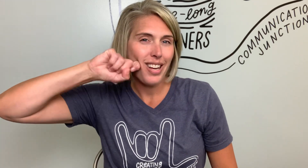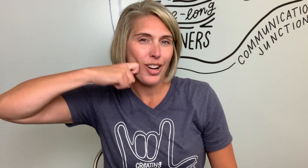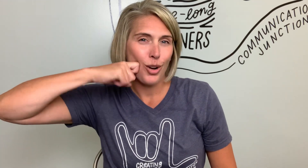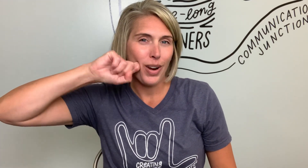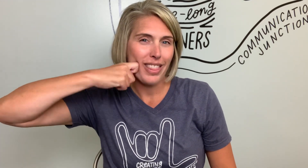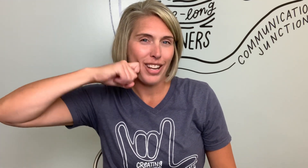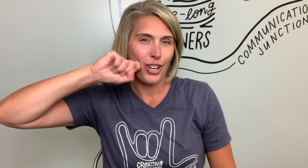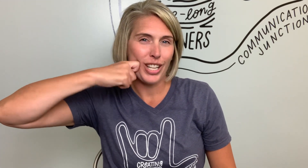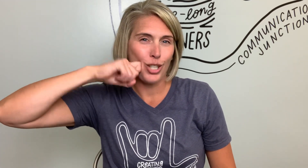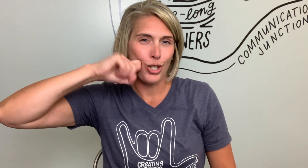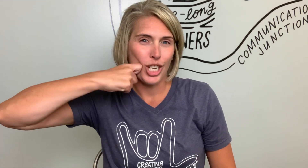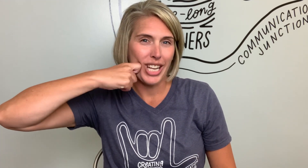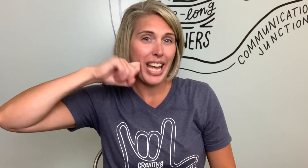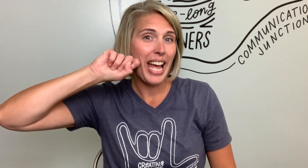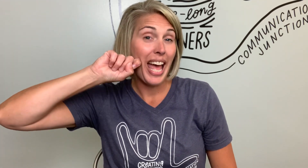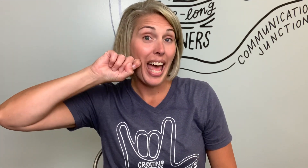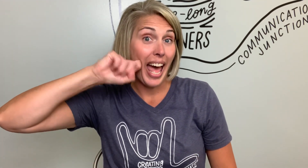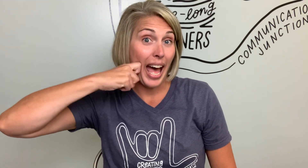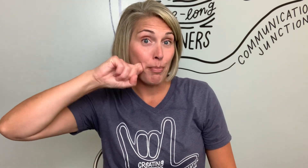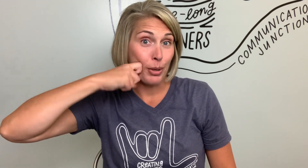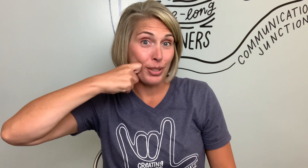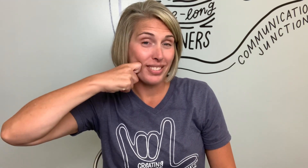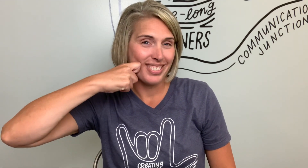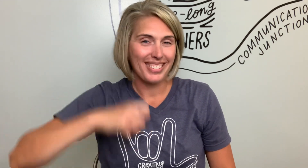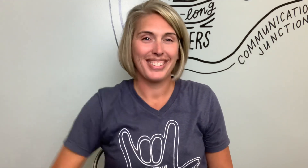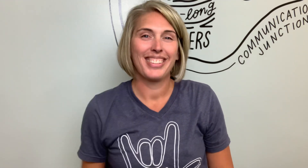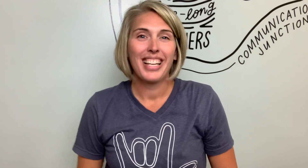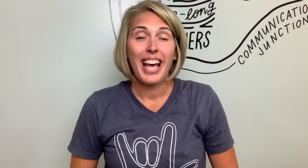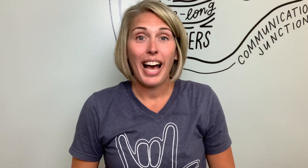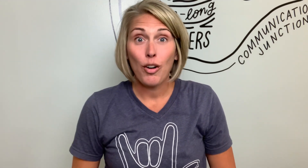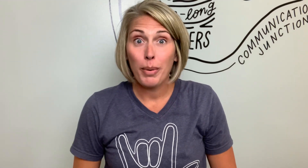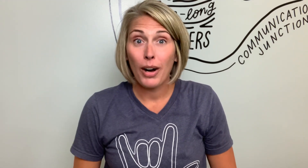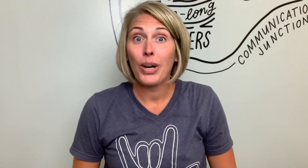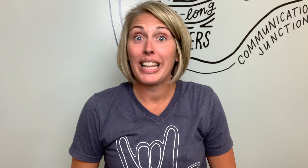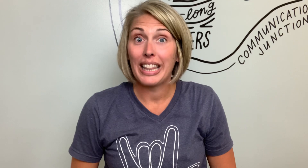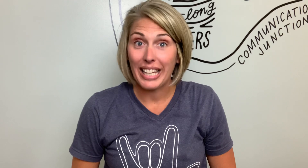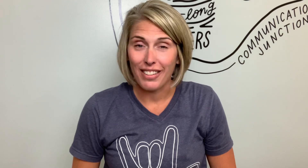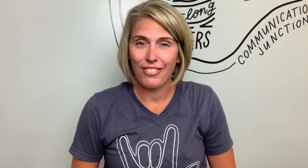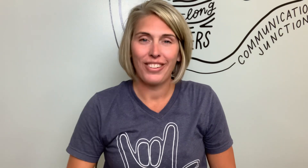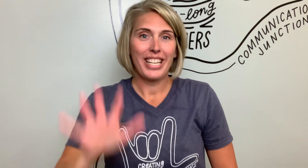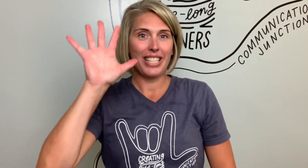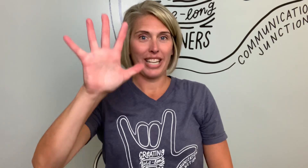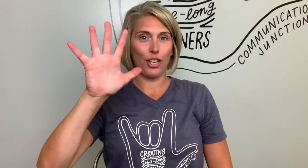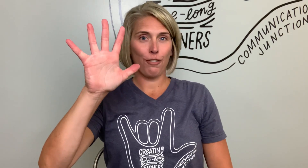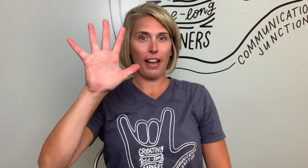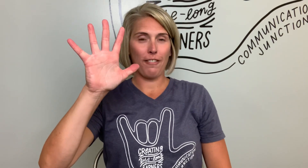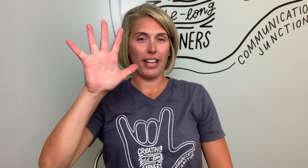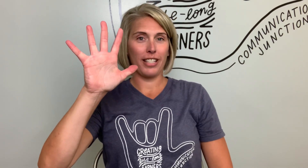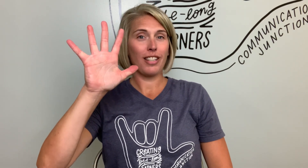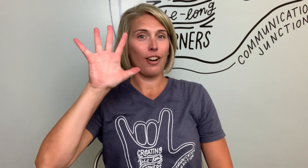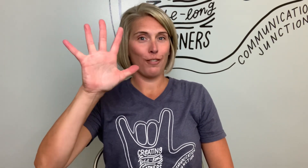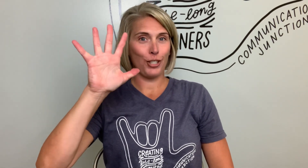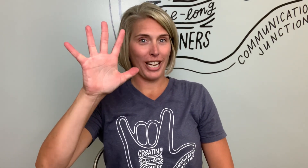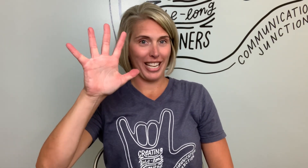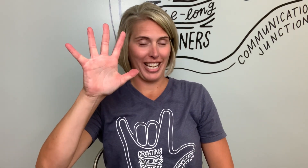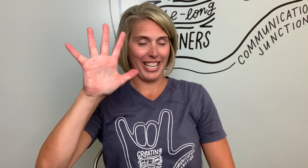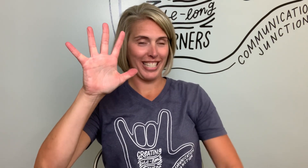knuckle right there in your cheek. Apple. How about leaf? Take your five hand of your signing hand